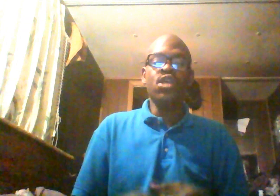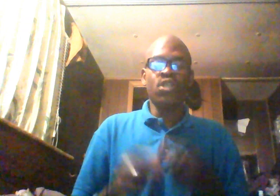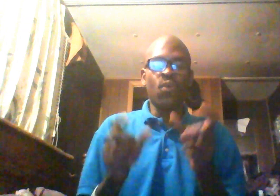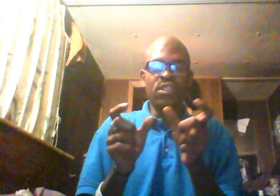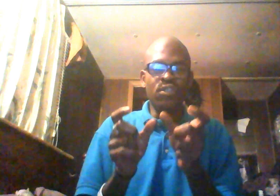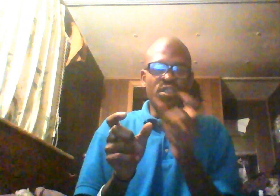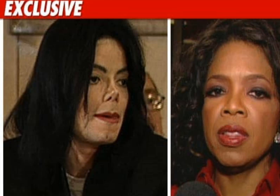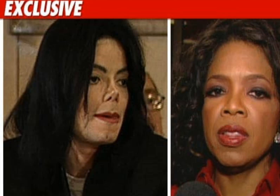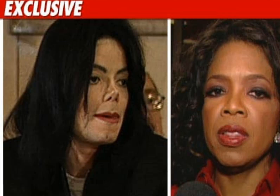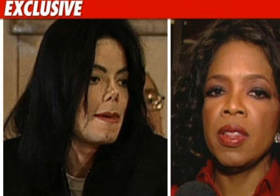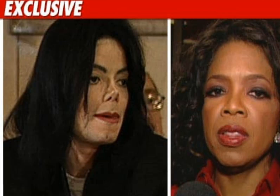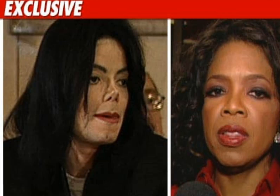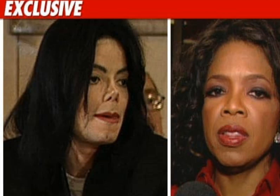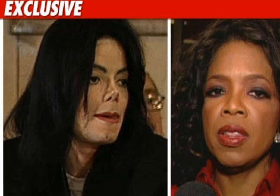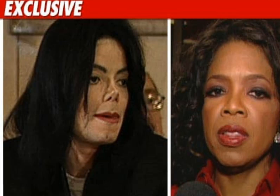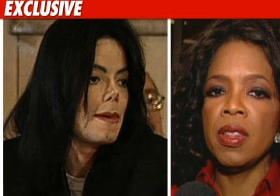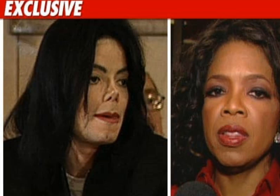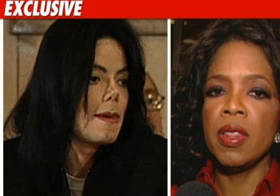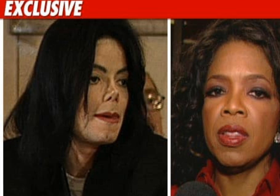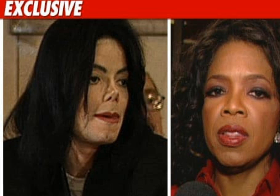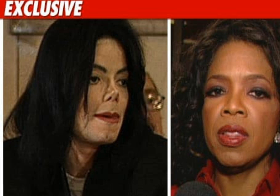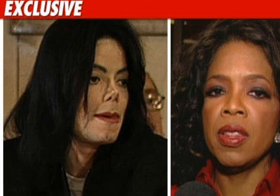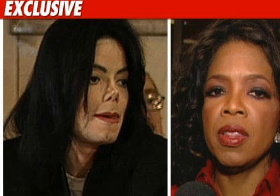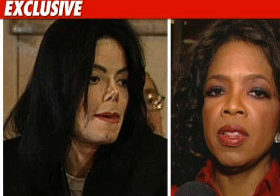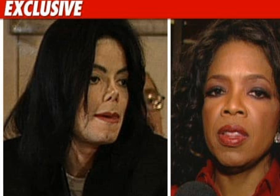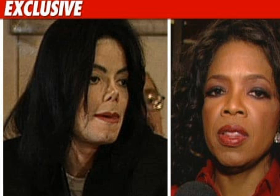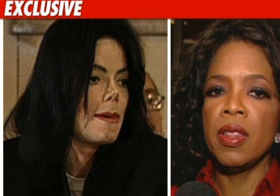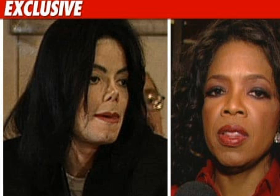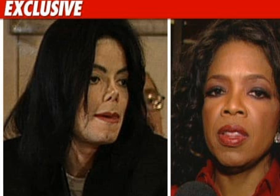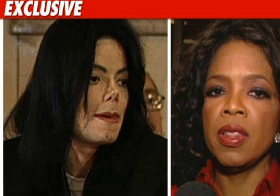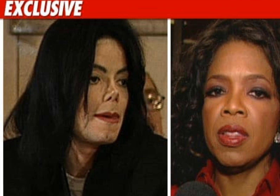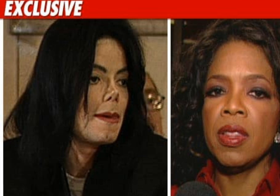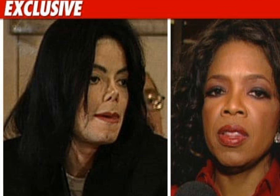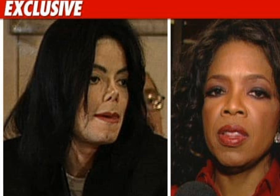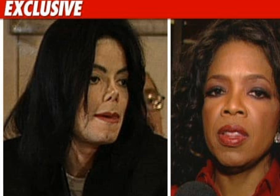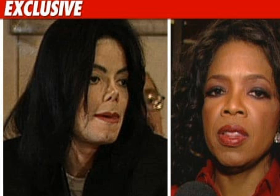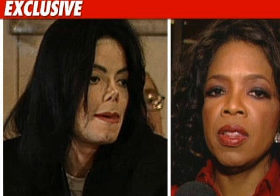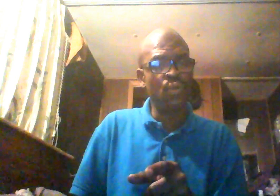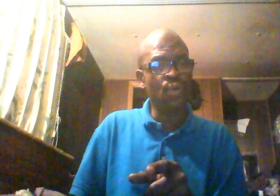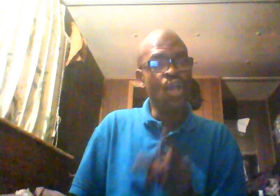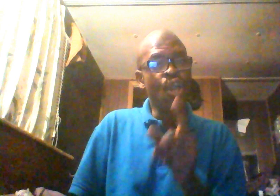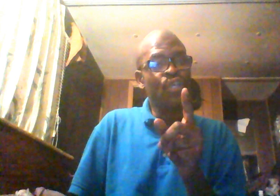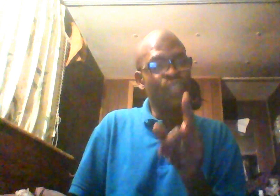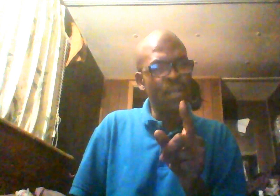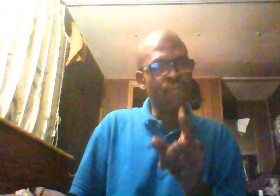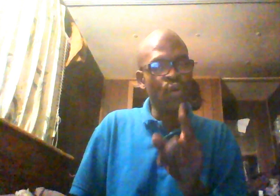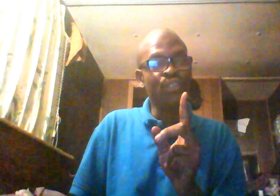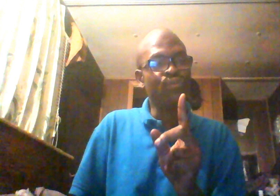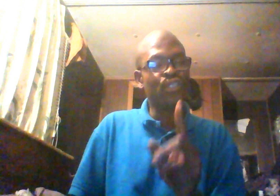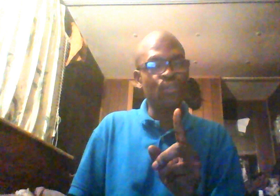So, what she do. She repeats the cycle. Now, I'm going to go after another black person. But, bitch. You bit off more than you could chew. You bit off more than you could chew.